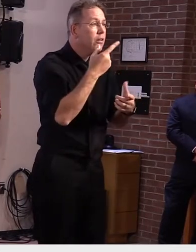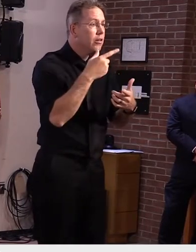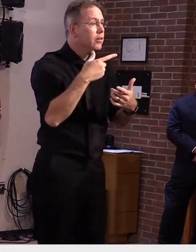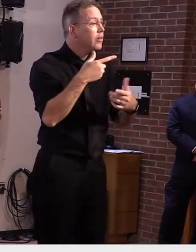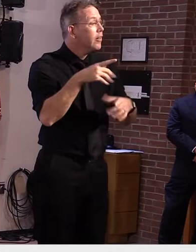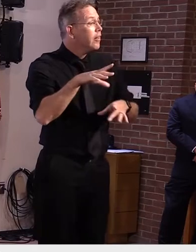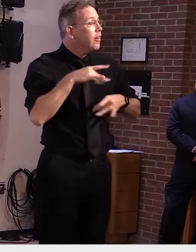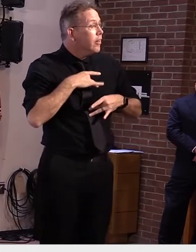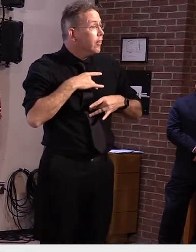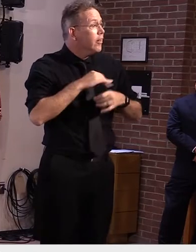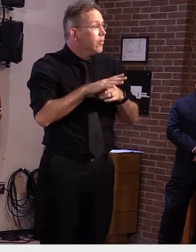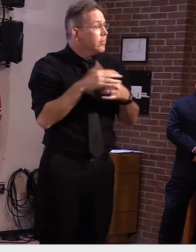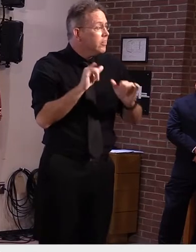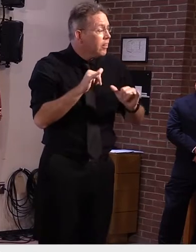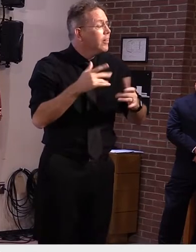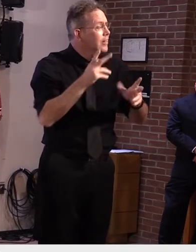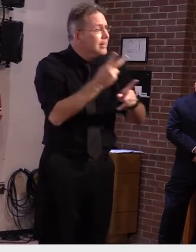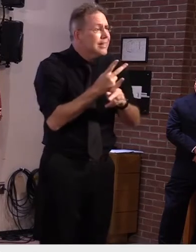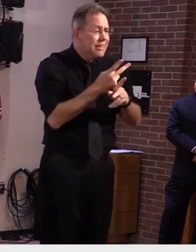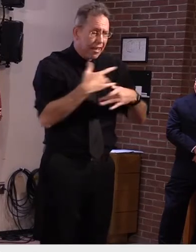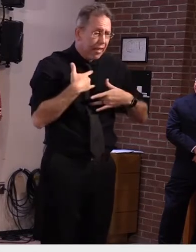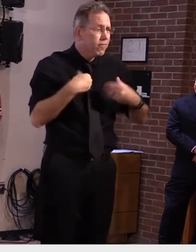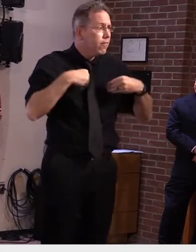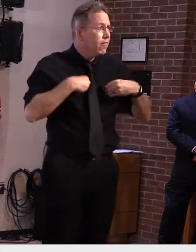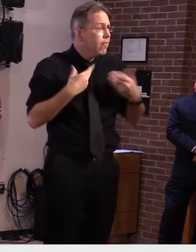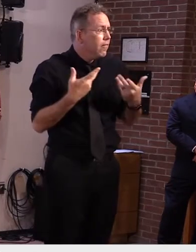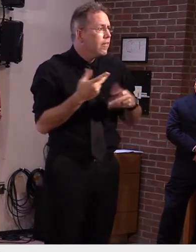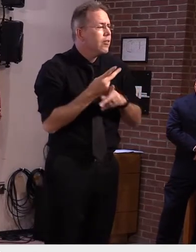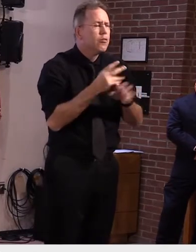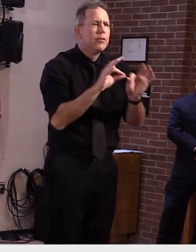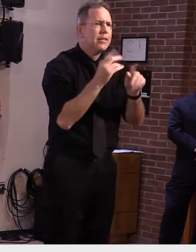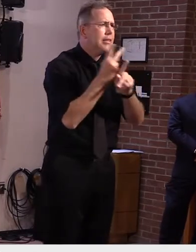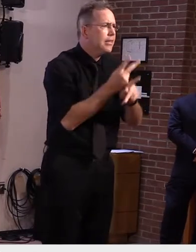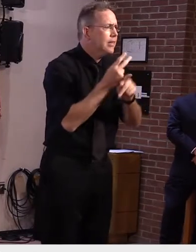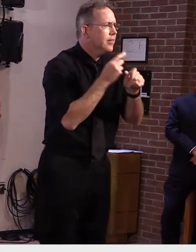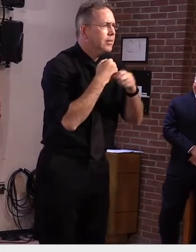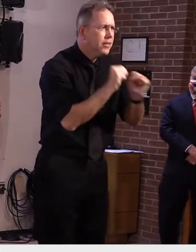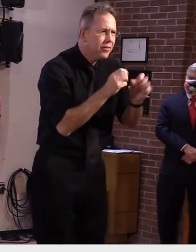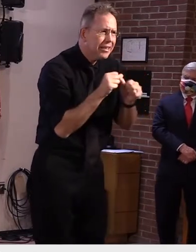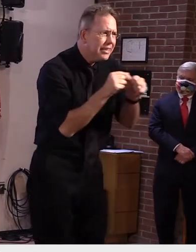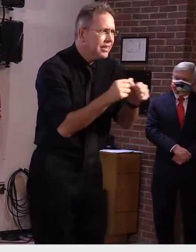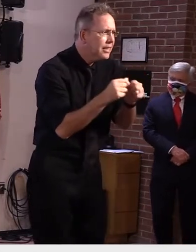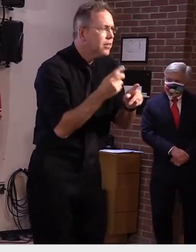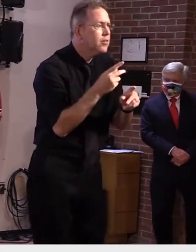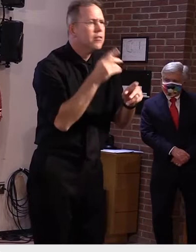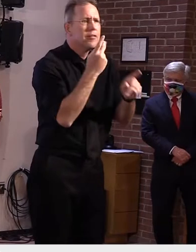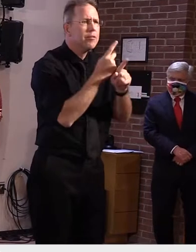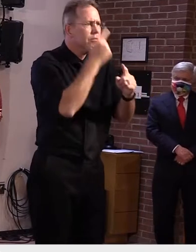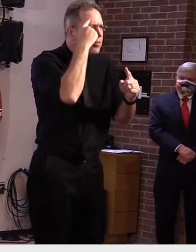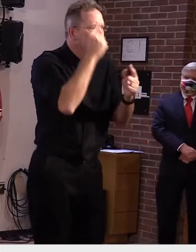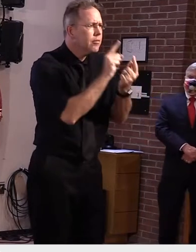And we have to keep up our own personal and institutional efforts to prevent its spread in every way that we can.